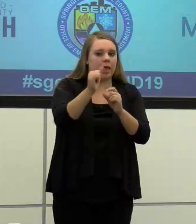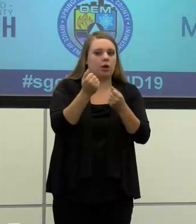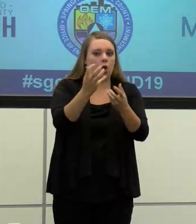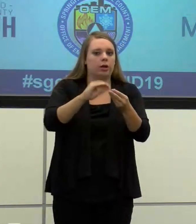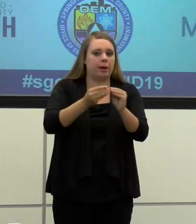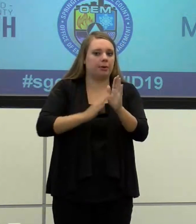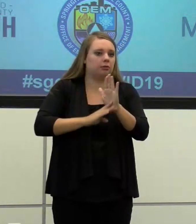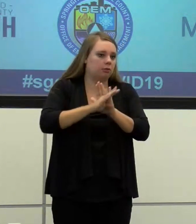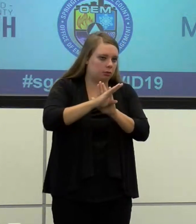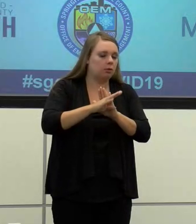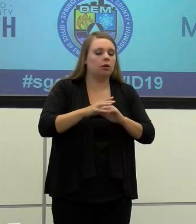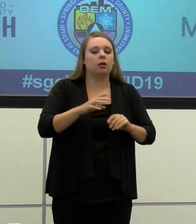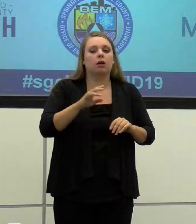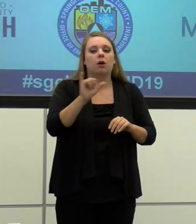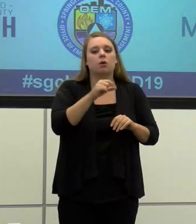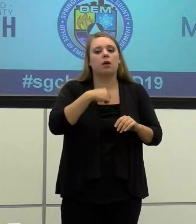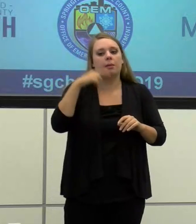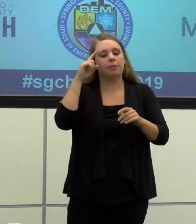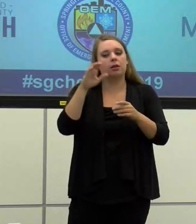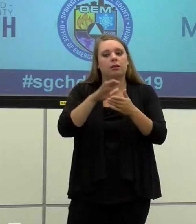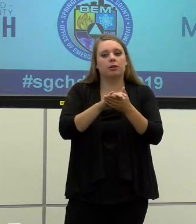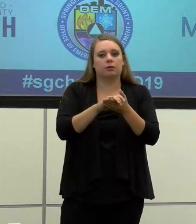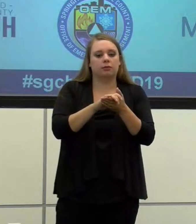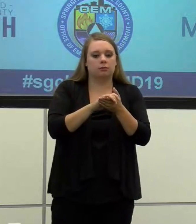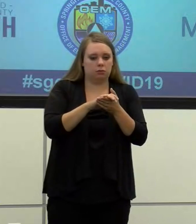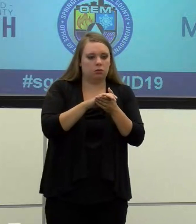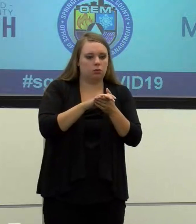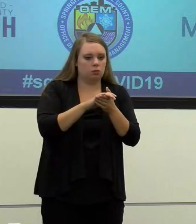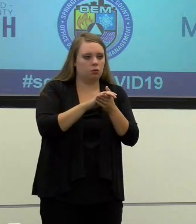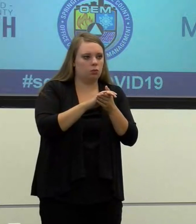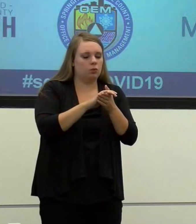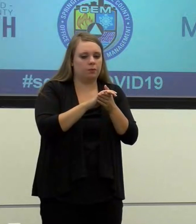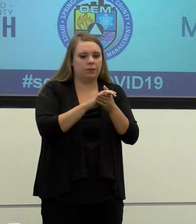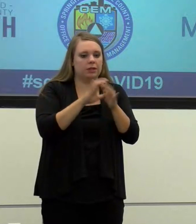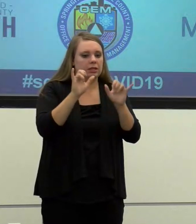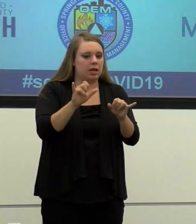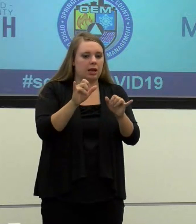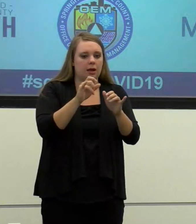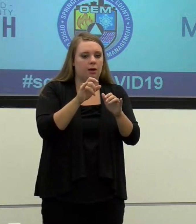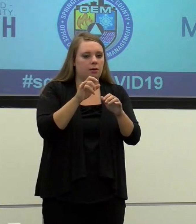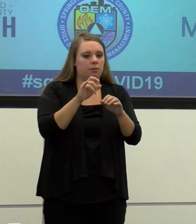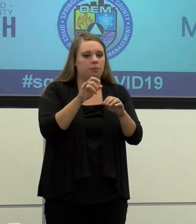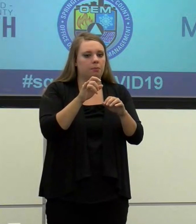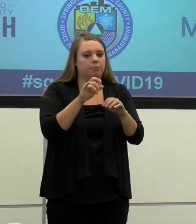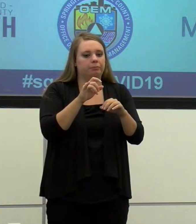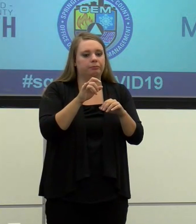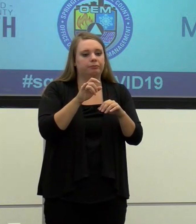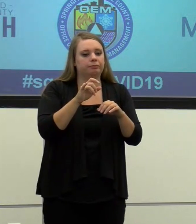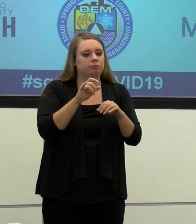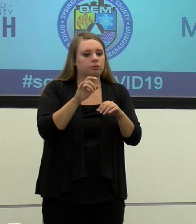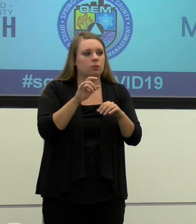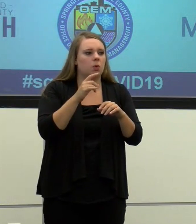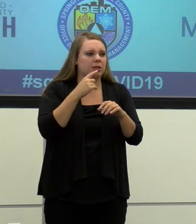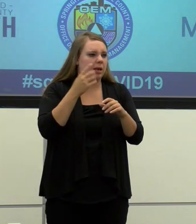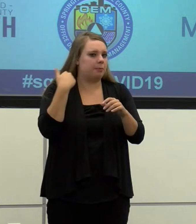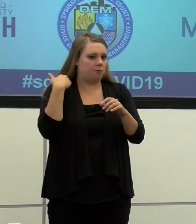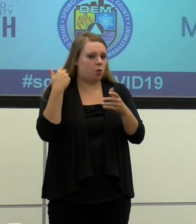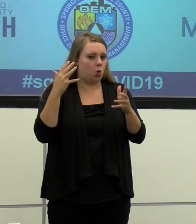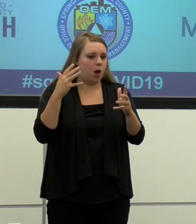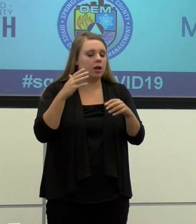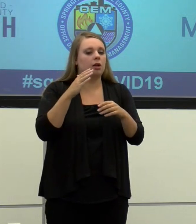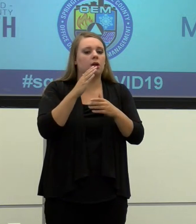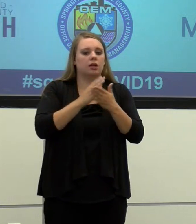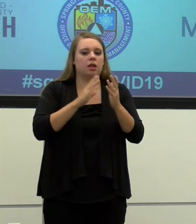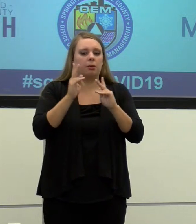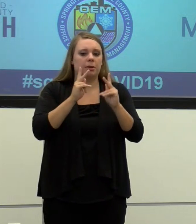also believe what I stated, uh, in my formal comments that we have people that are maybe using the